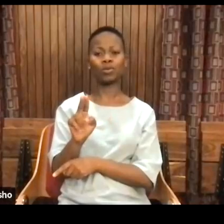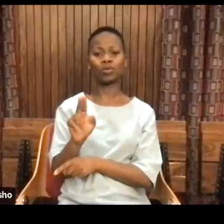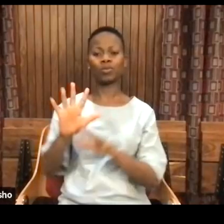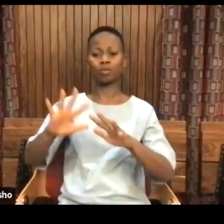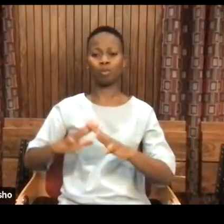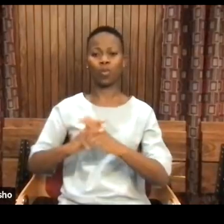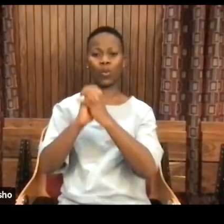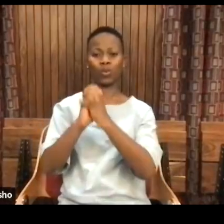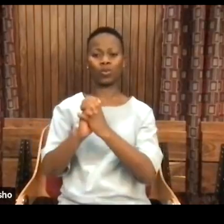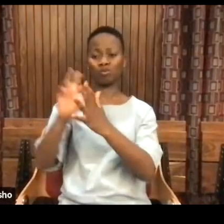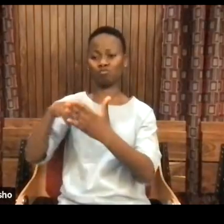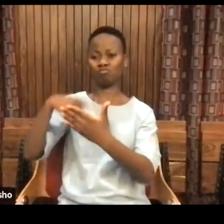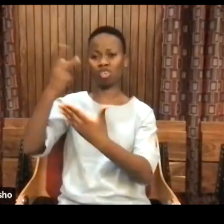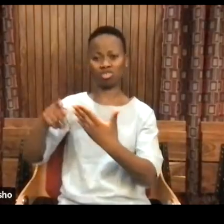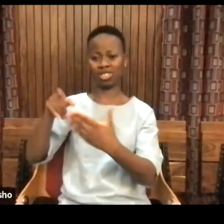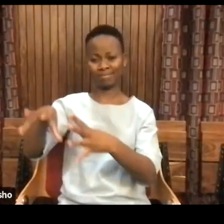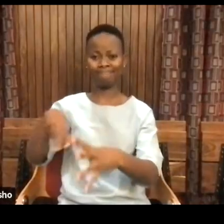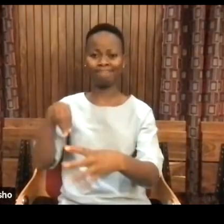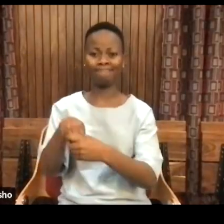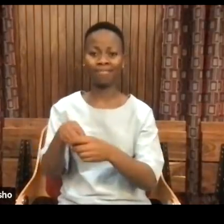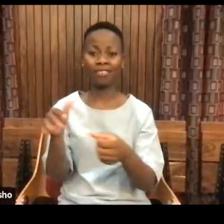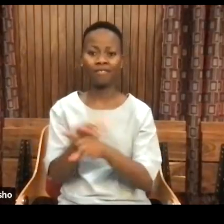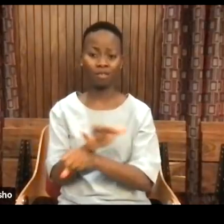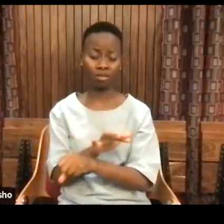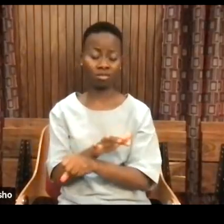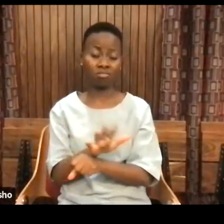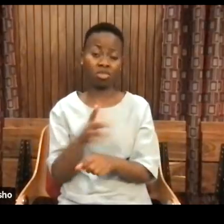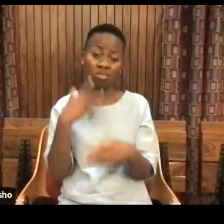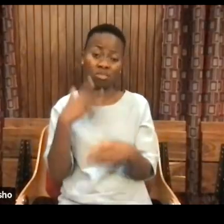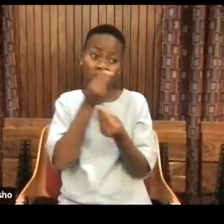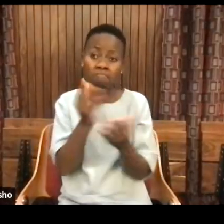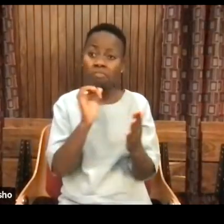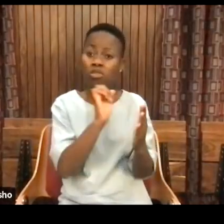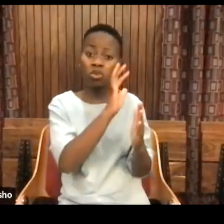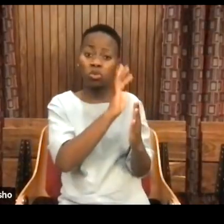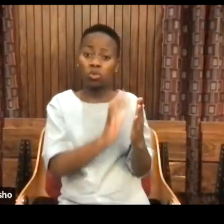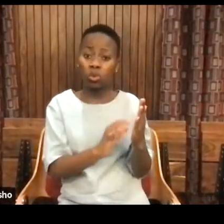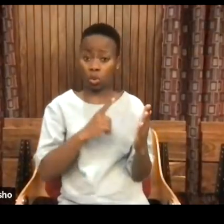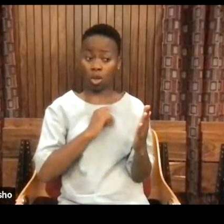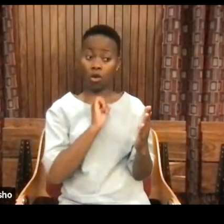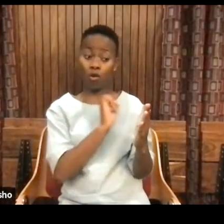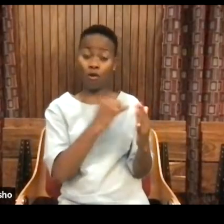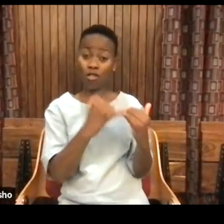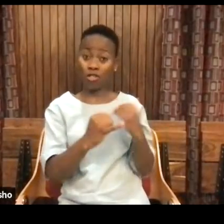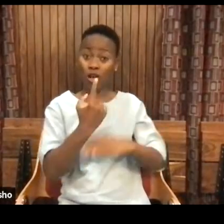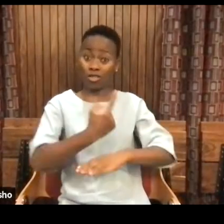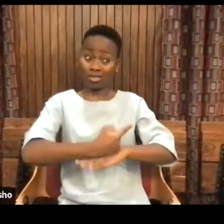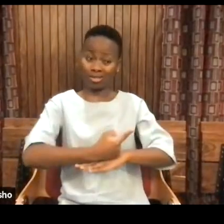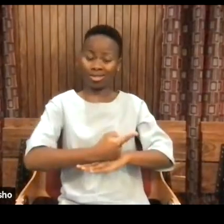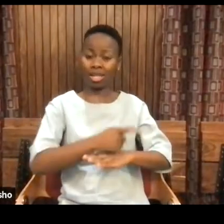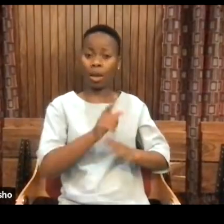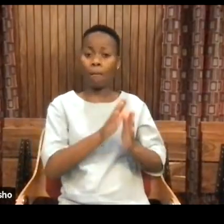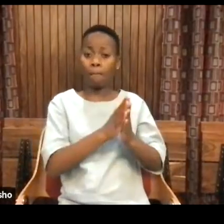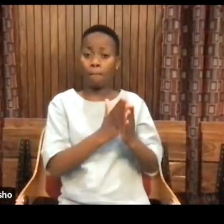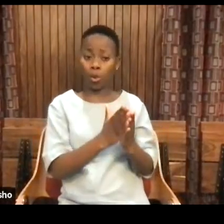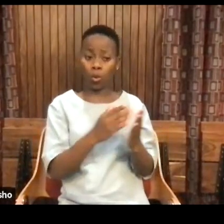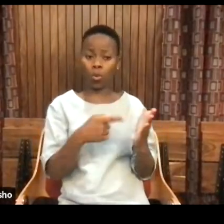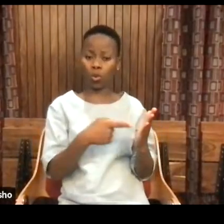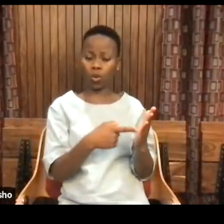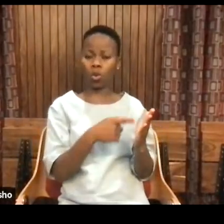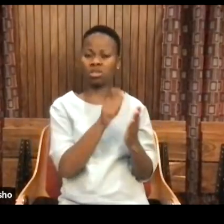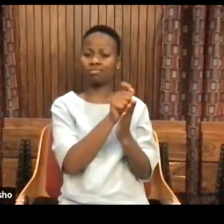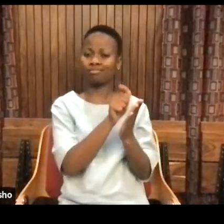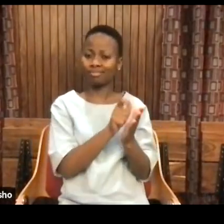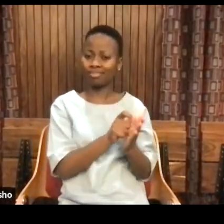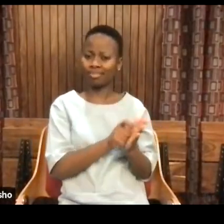And I tell the story because eventually her last book was linked to what she was doing